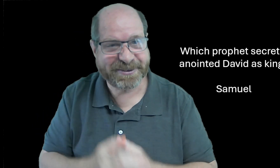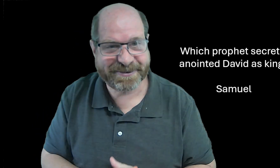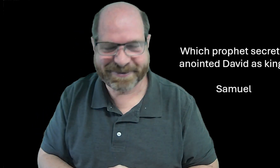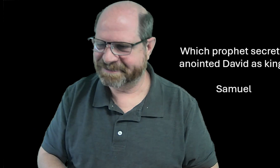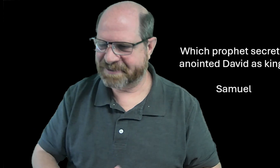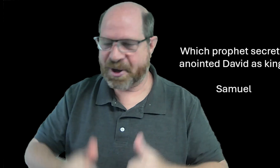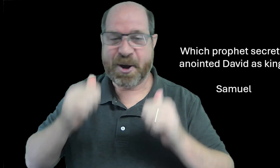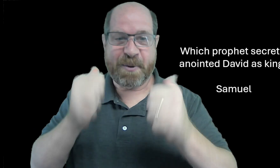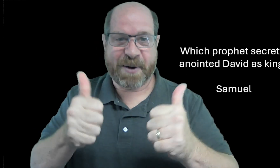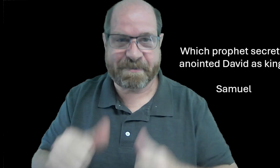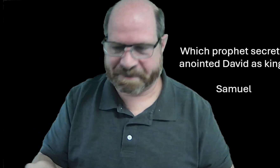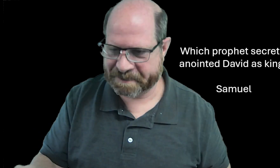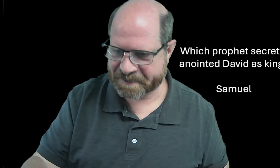okay and that's interesting